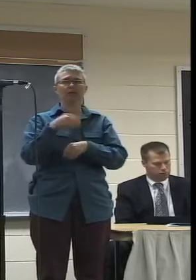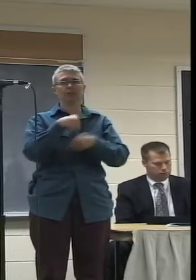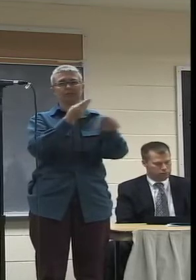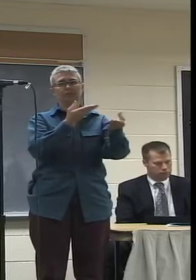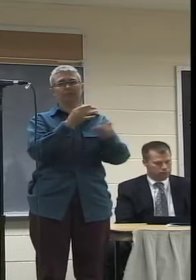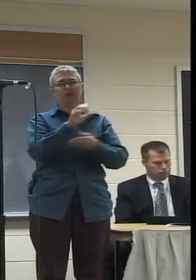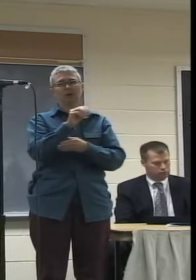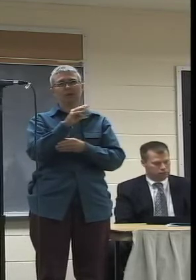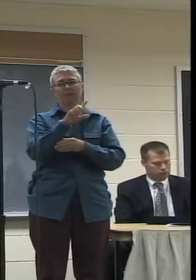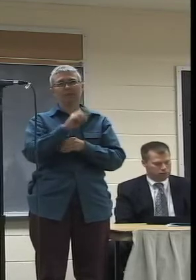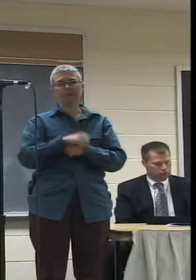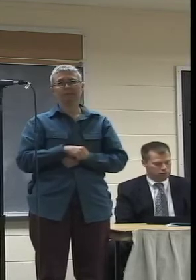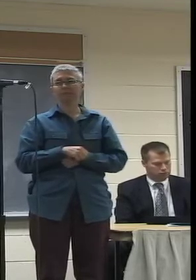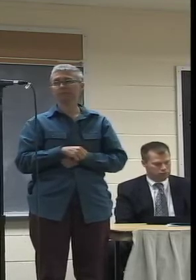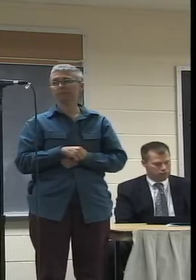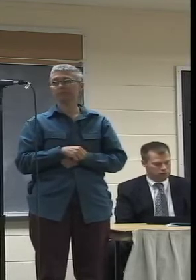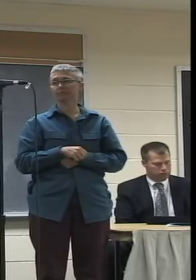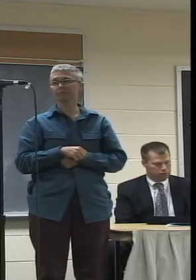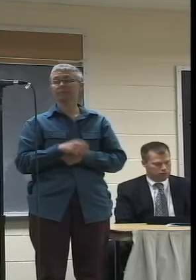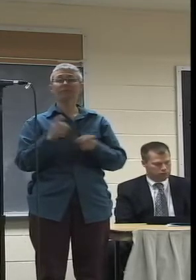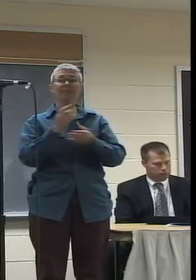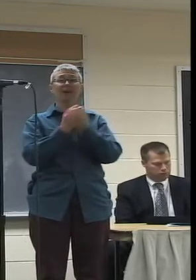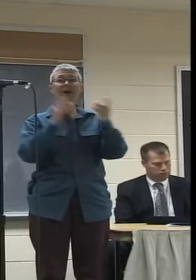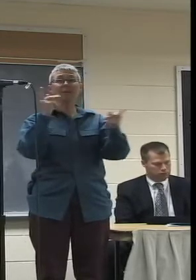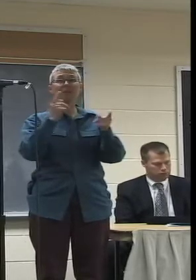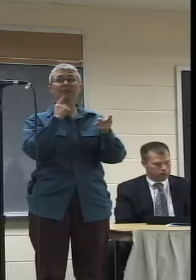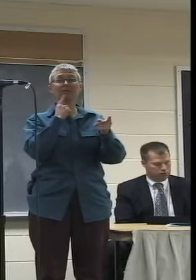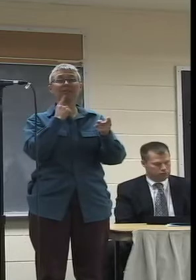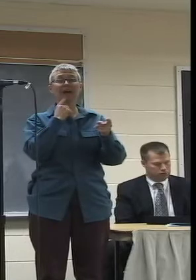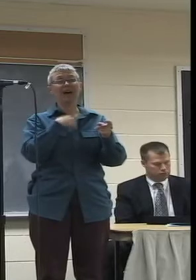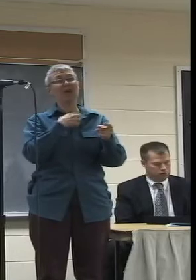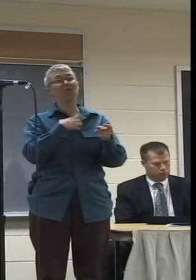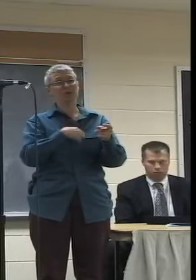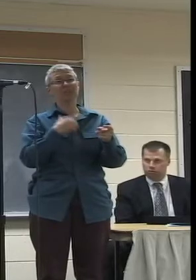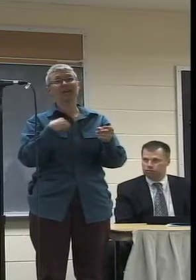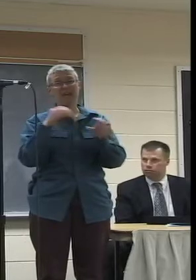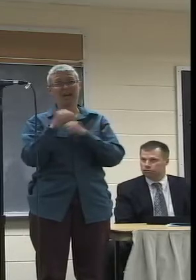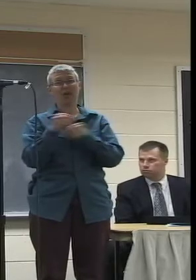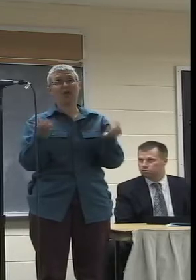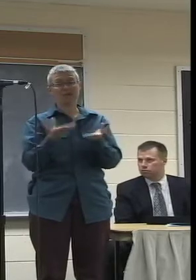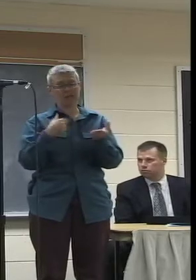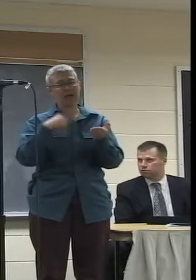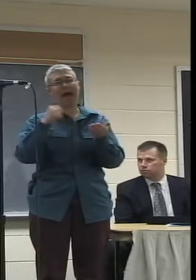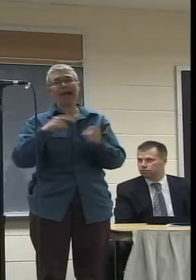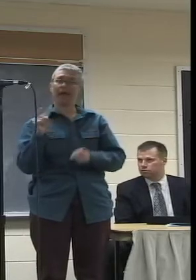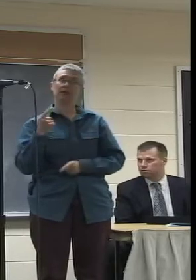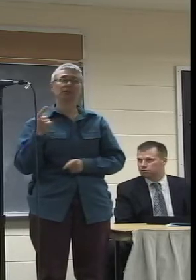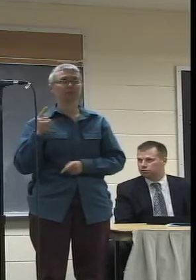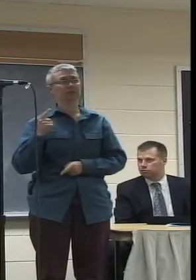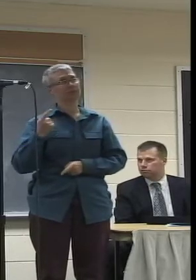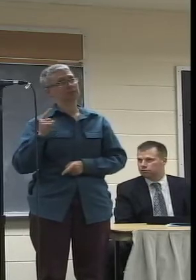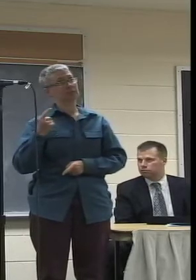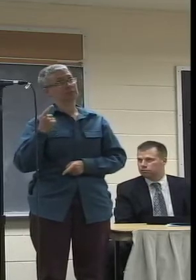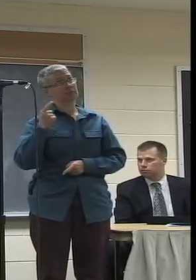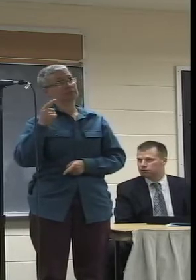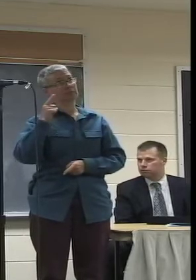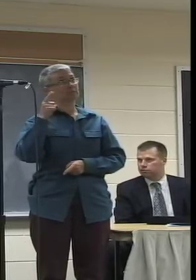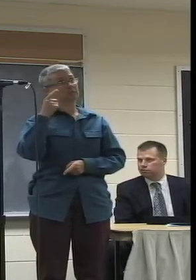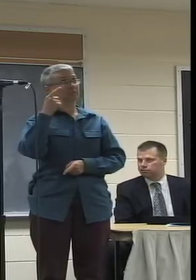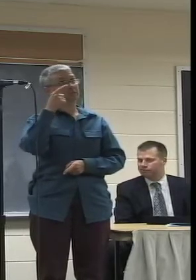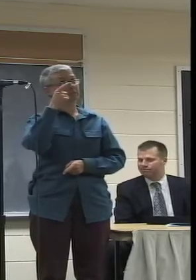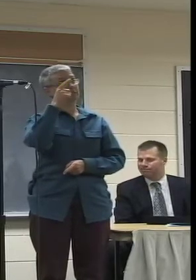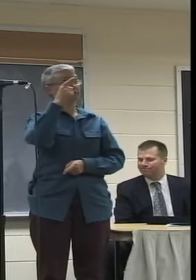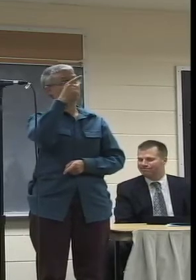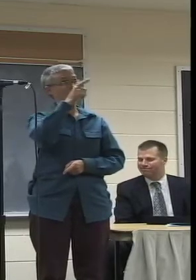wishing there was an office still here. I had to drive all the way out to wherever it is. I didn't recognize the area,